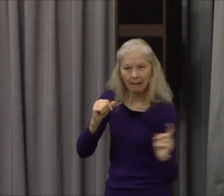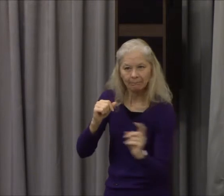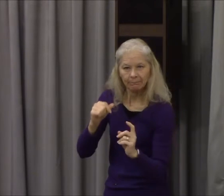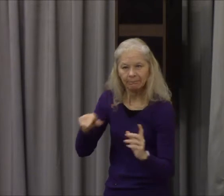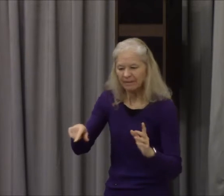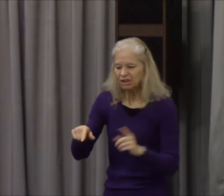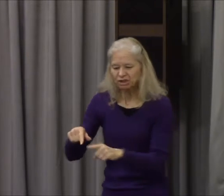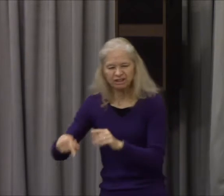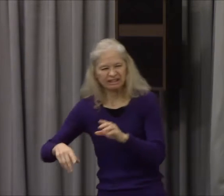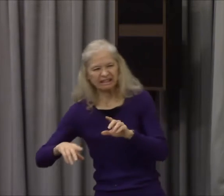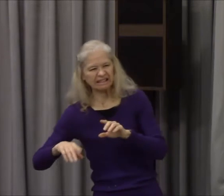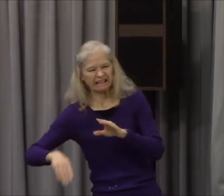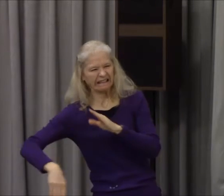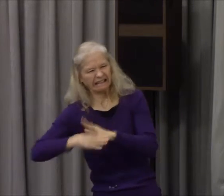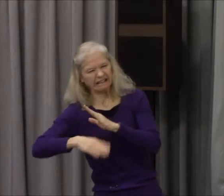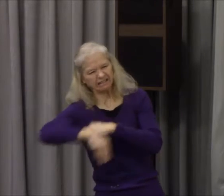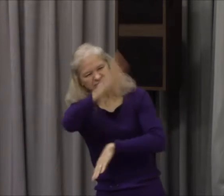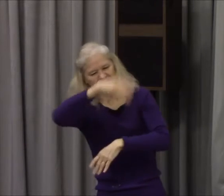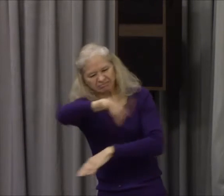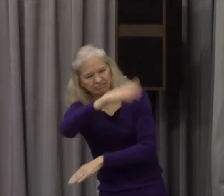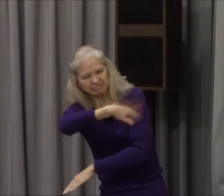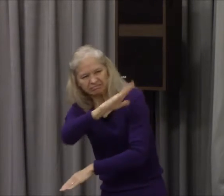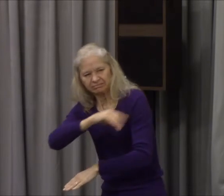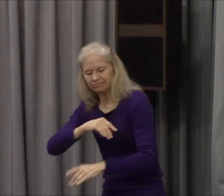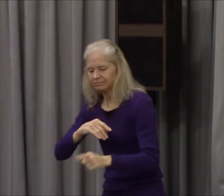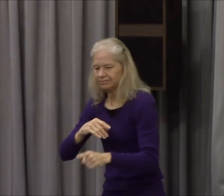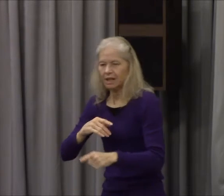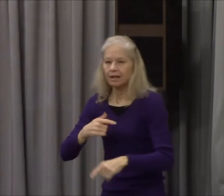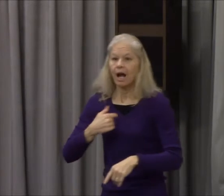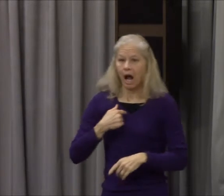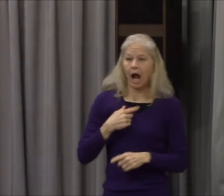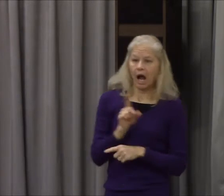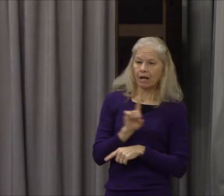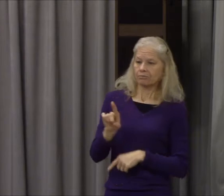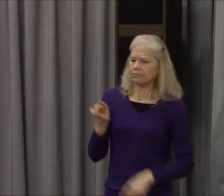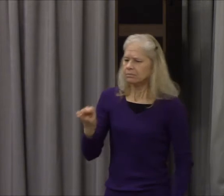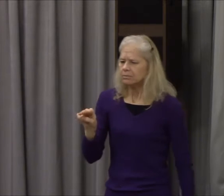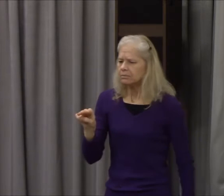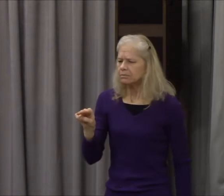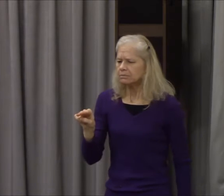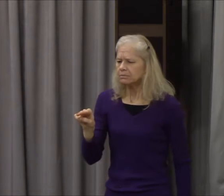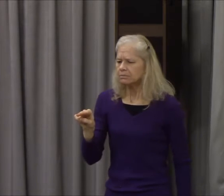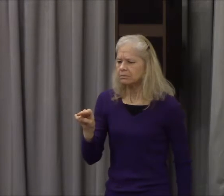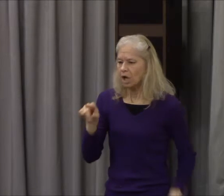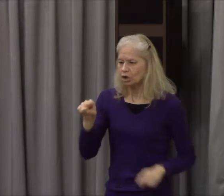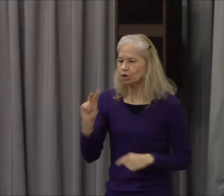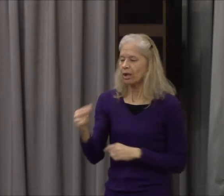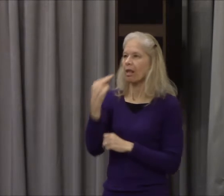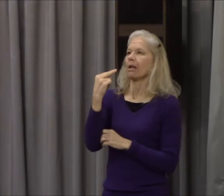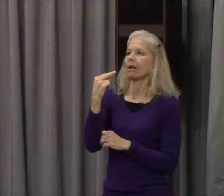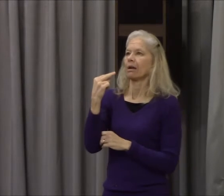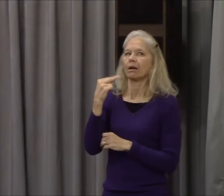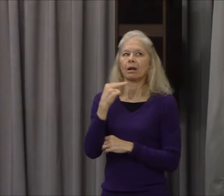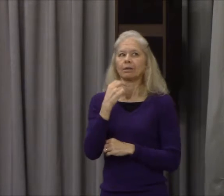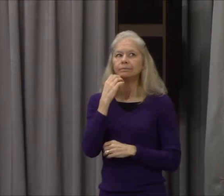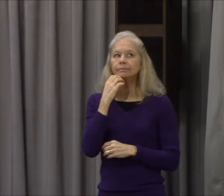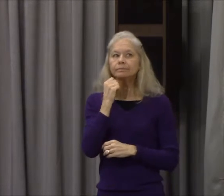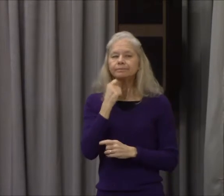he just met with you because your own conscience told you that story was ridiculous see because animals